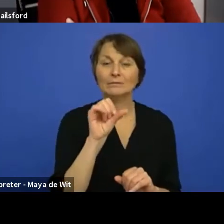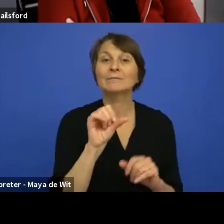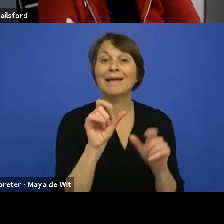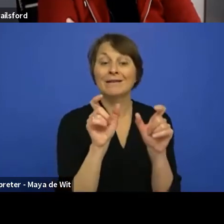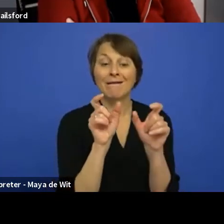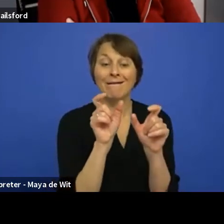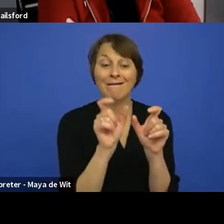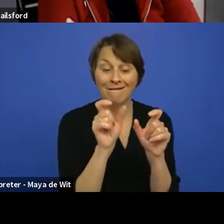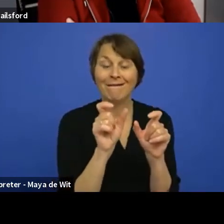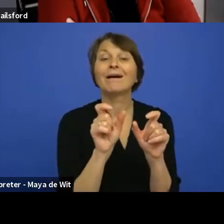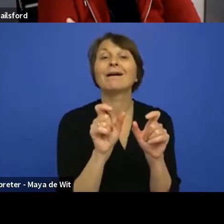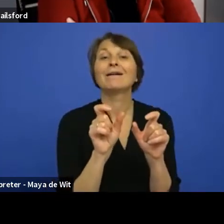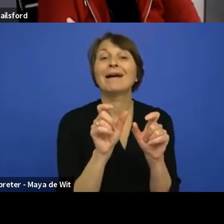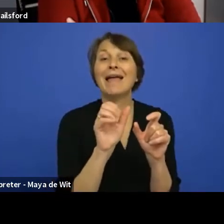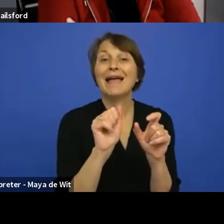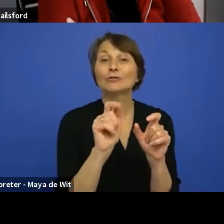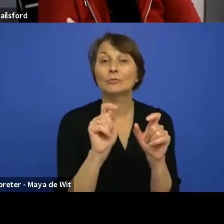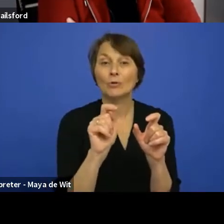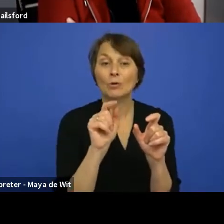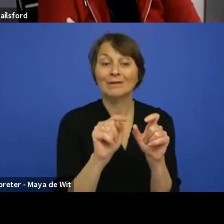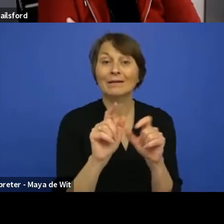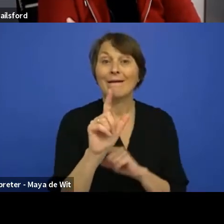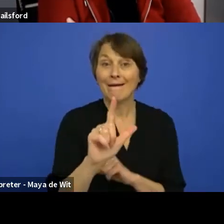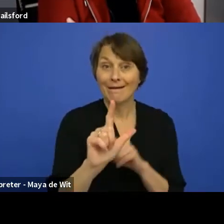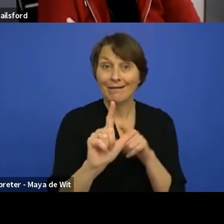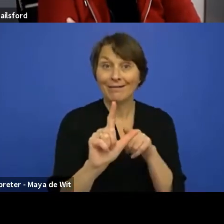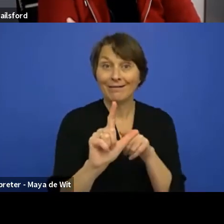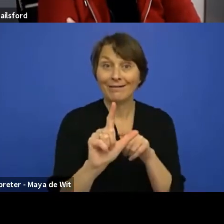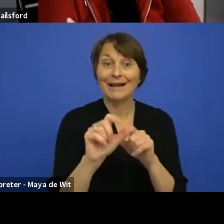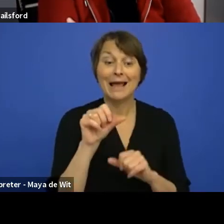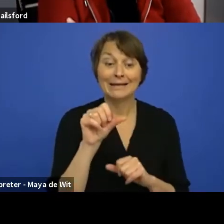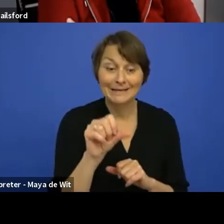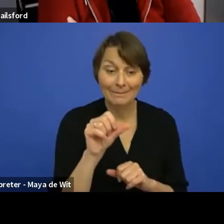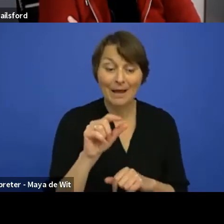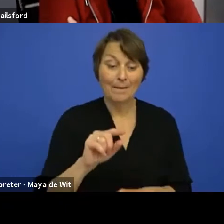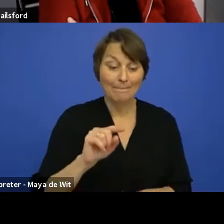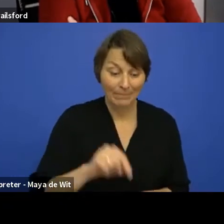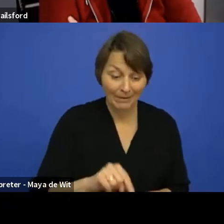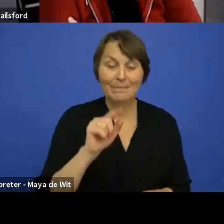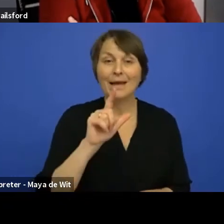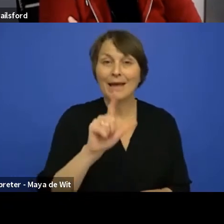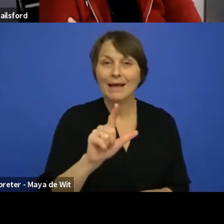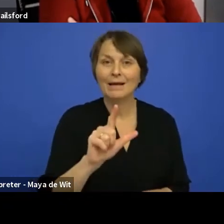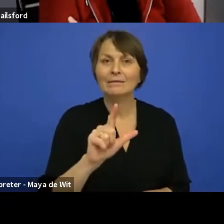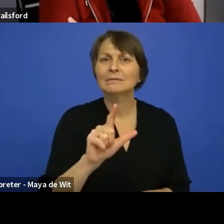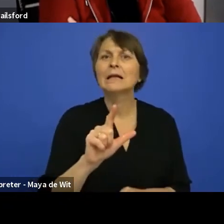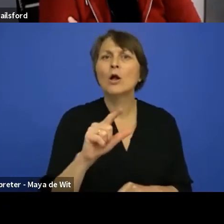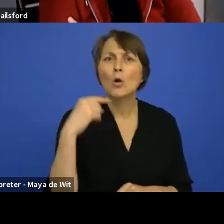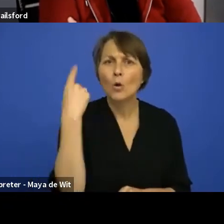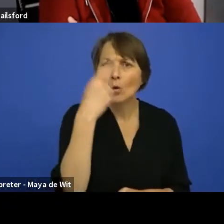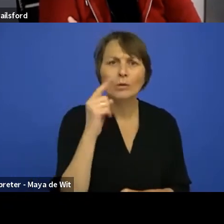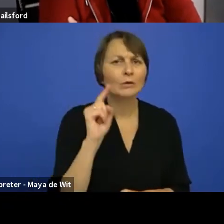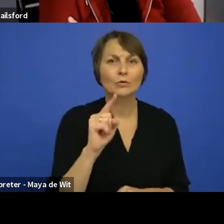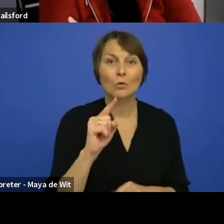it's automatically going to suggest to you look, even though that's not an HTML attribute that's standardized anywhere, it's something that's from our